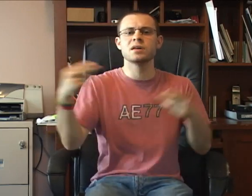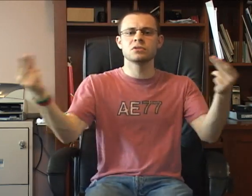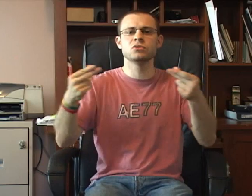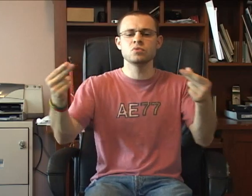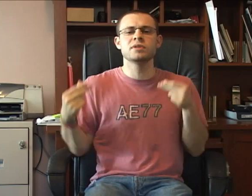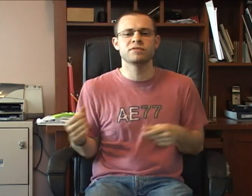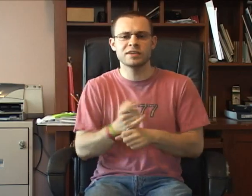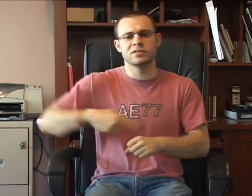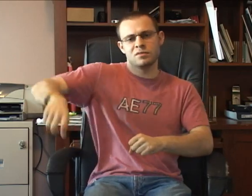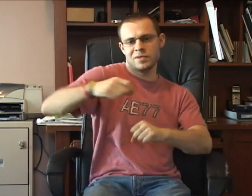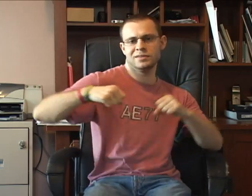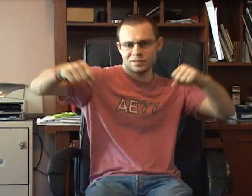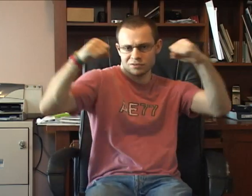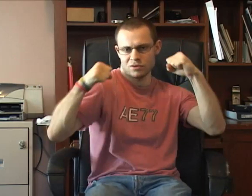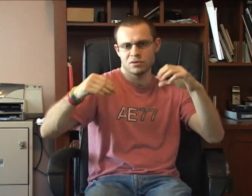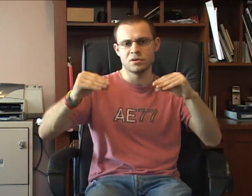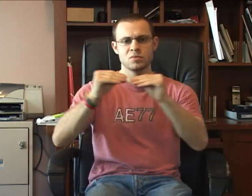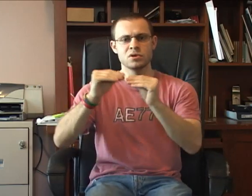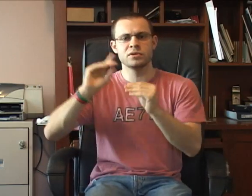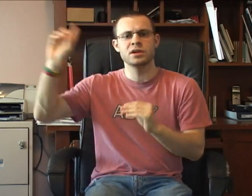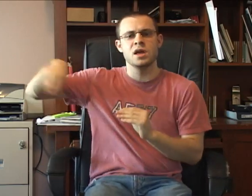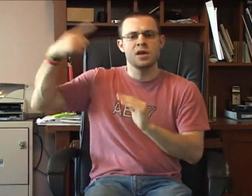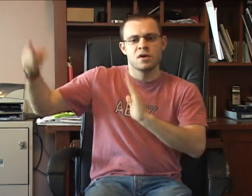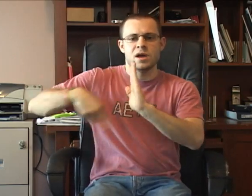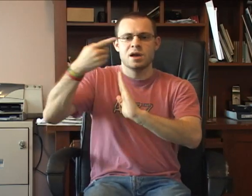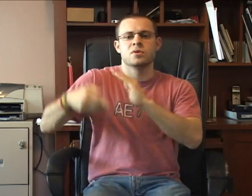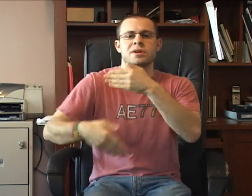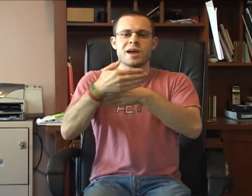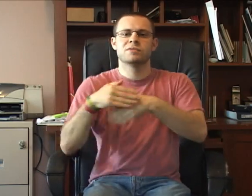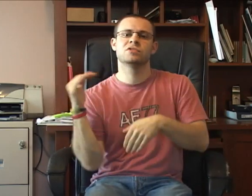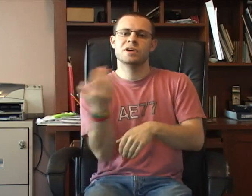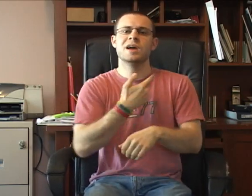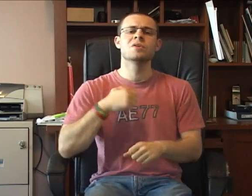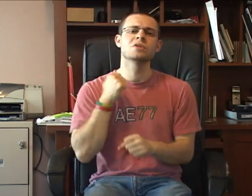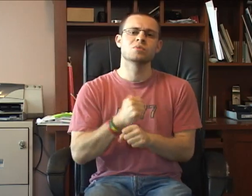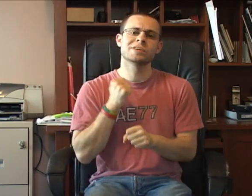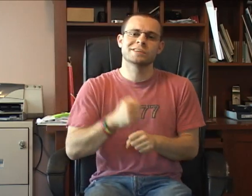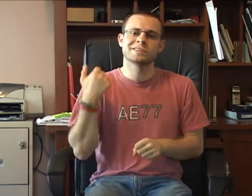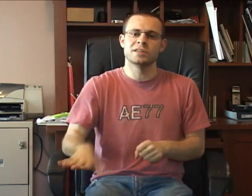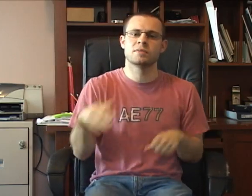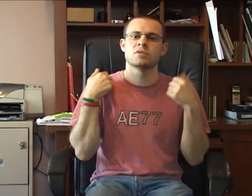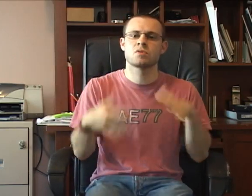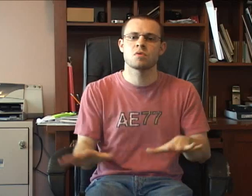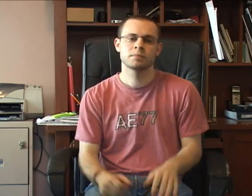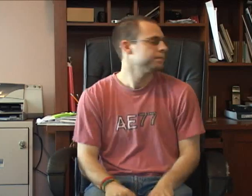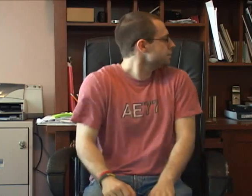It has to make us stronger All that we've ever done work is never over